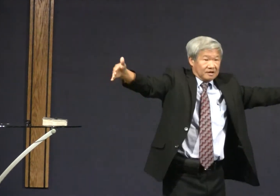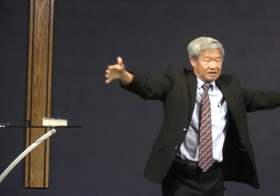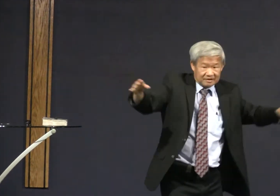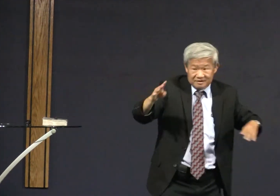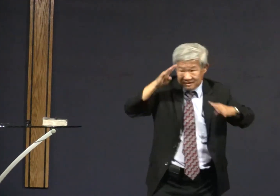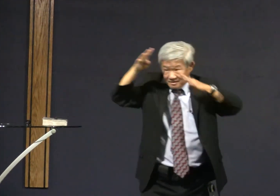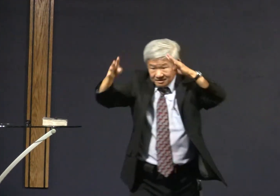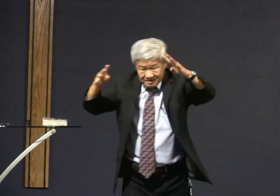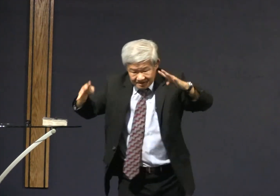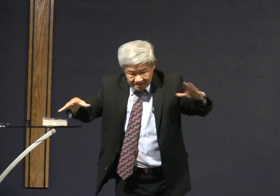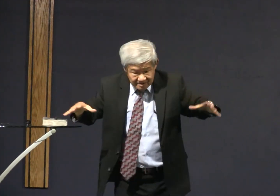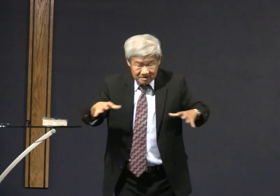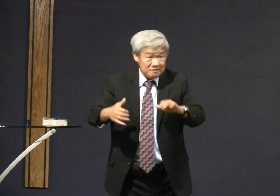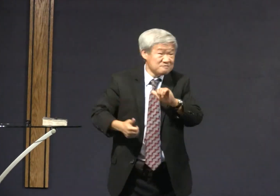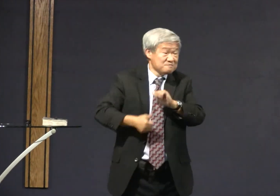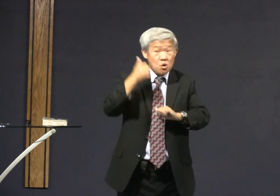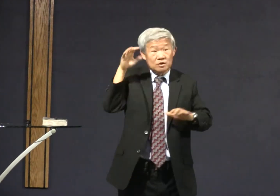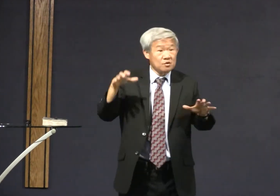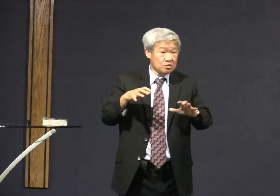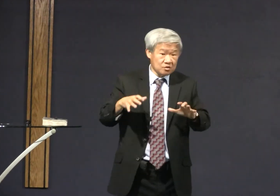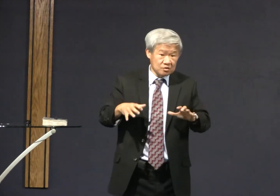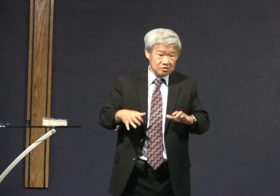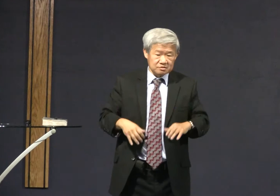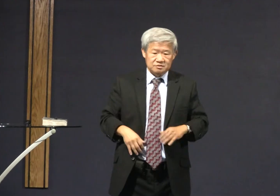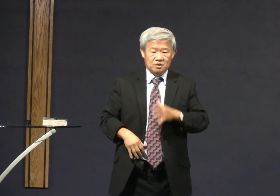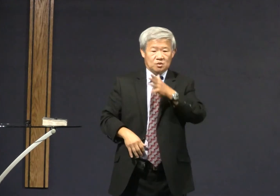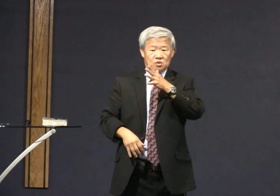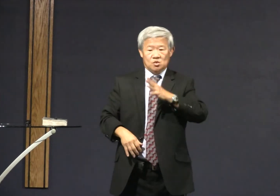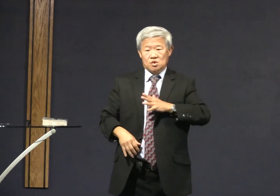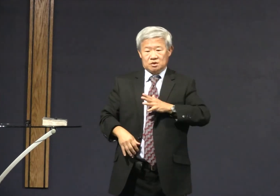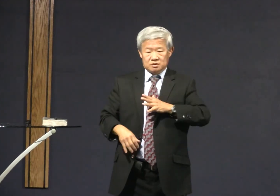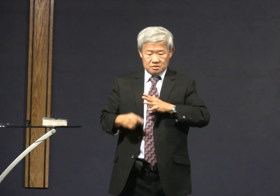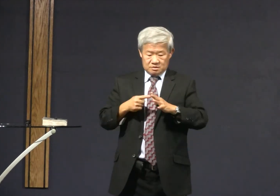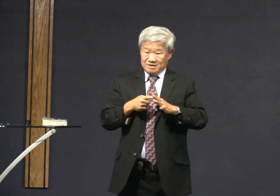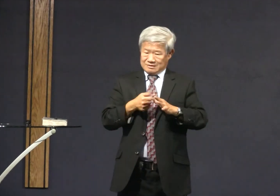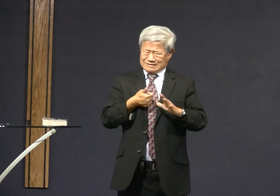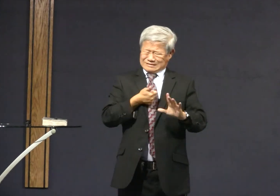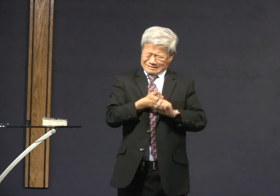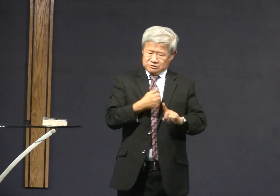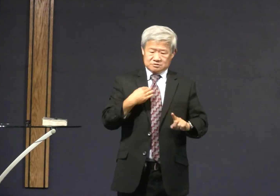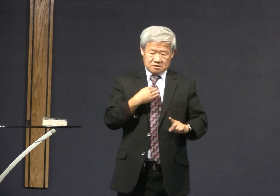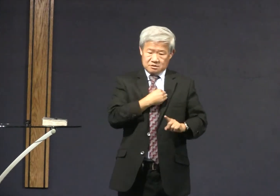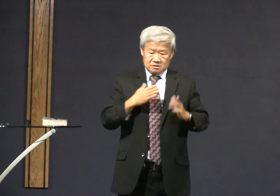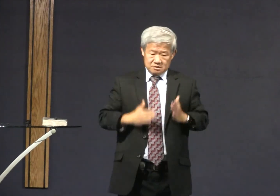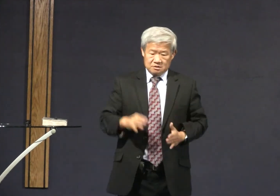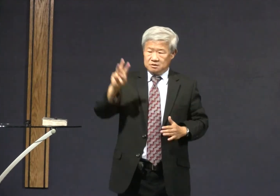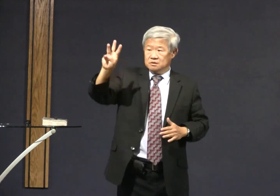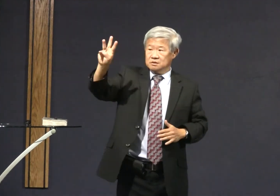skulls and symbols of evil but